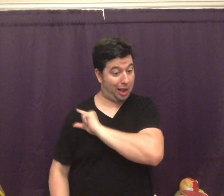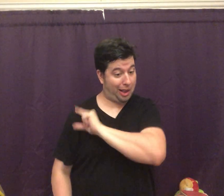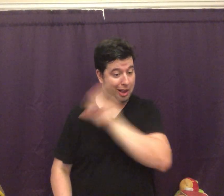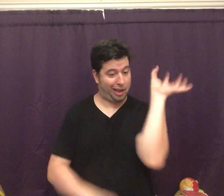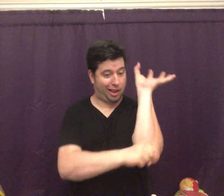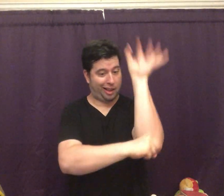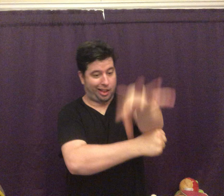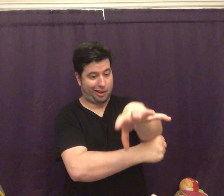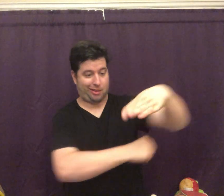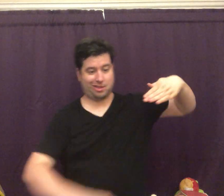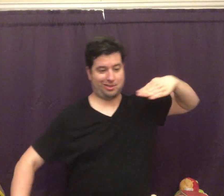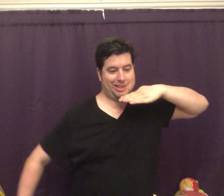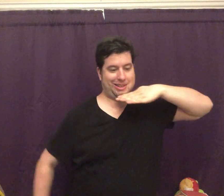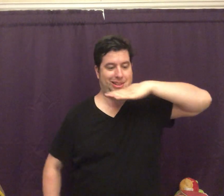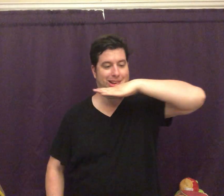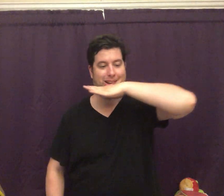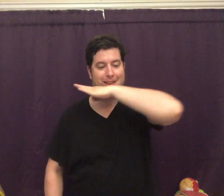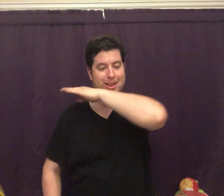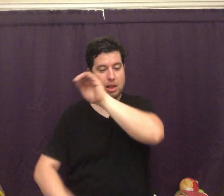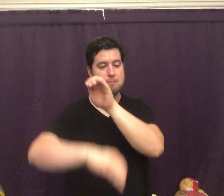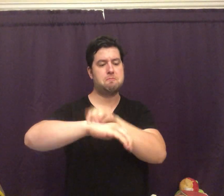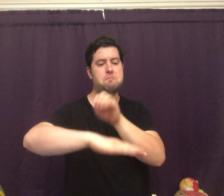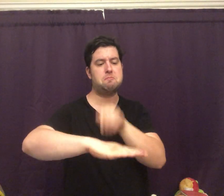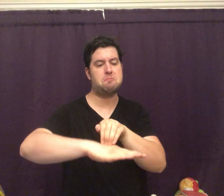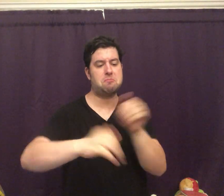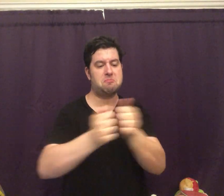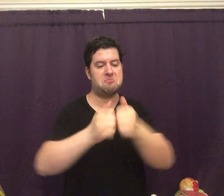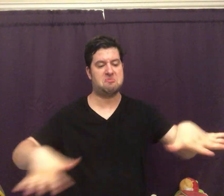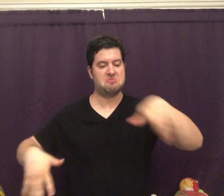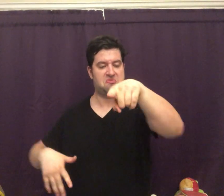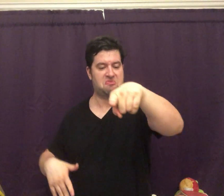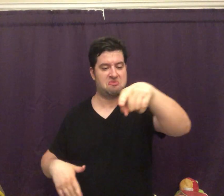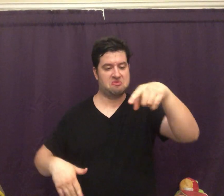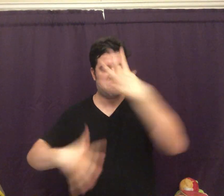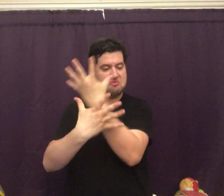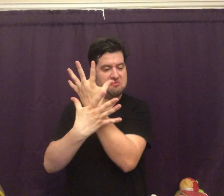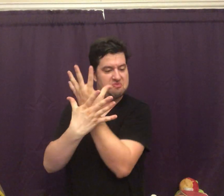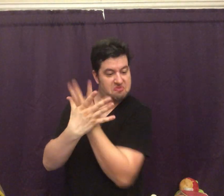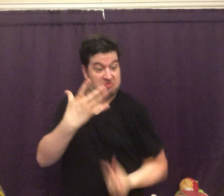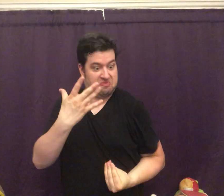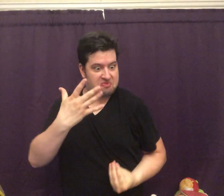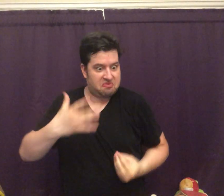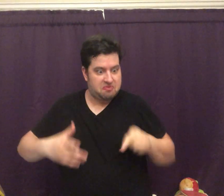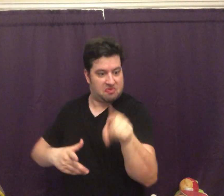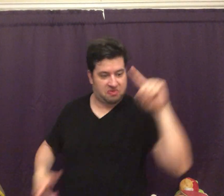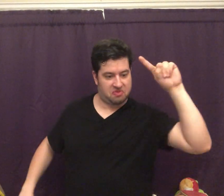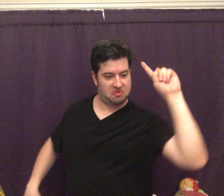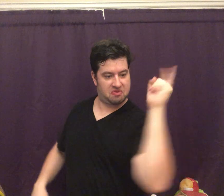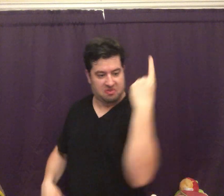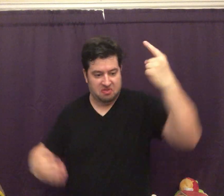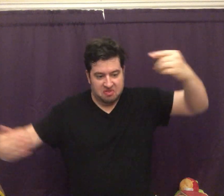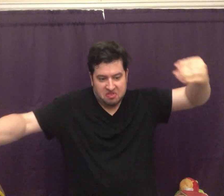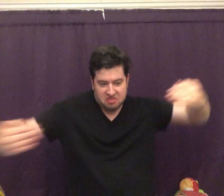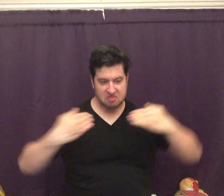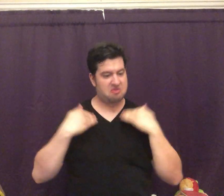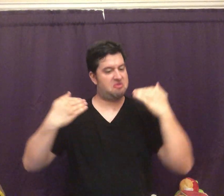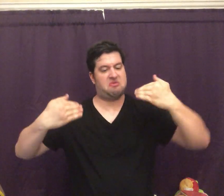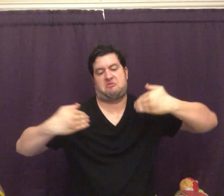A little guilt, a lot of force, a cause you have to lie. Remind them they're without you. They trip a lot and tell me. They only hurt